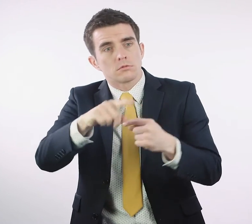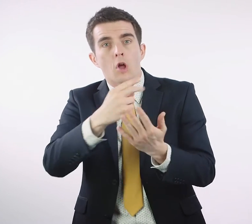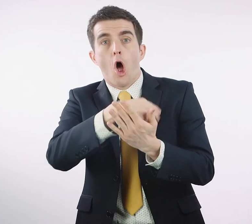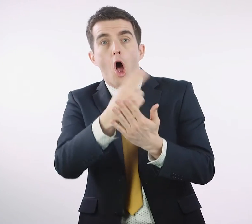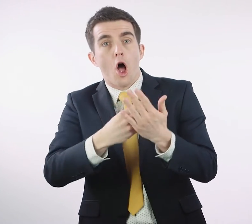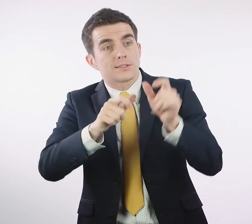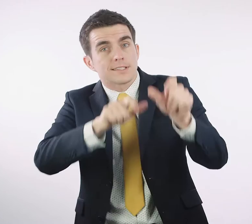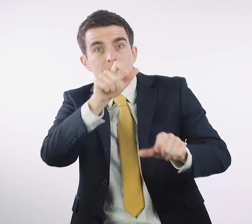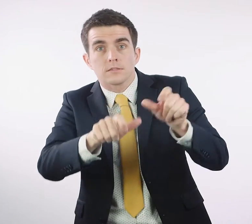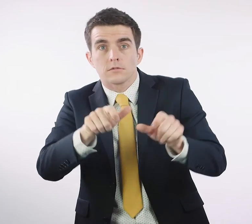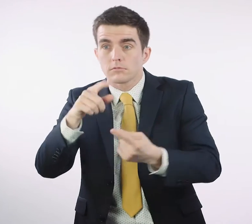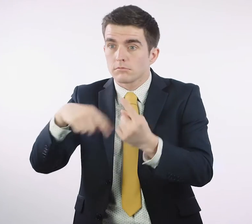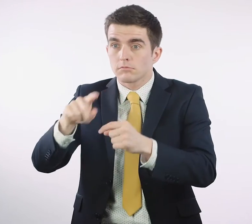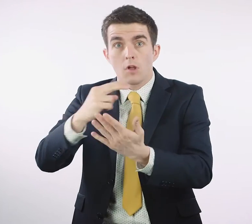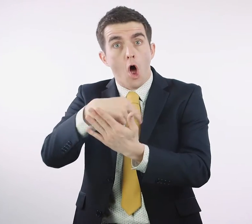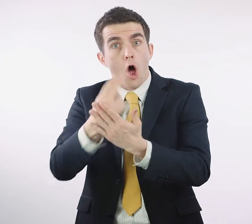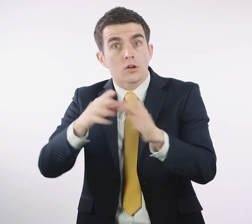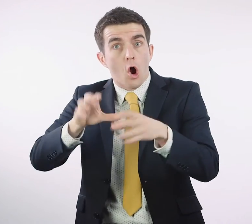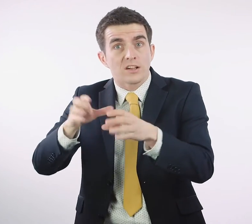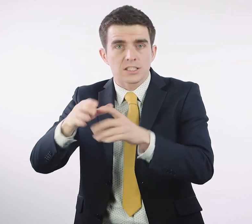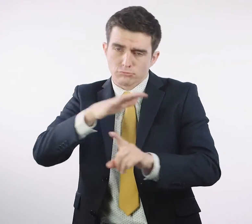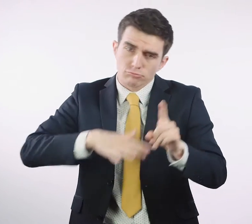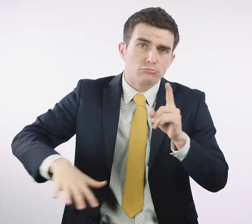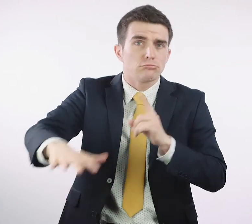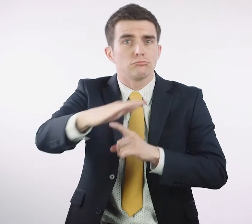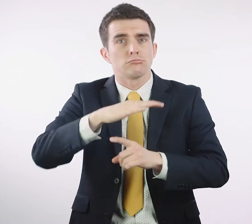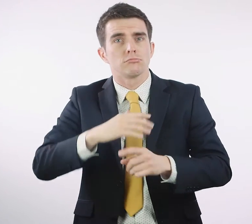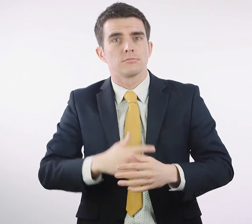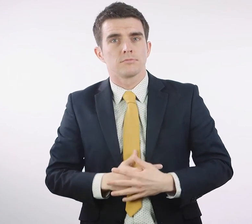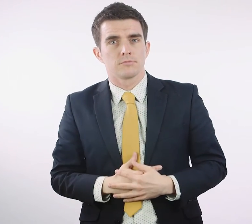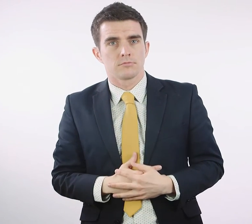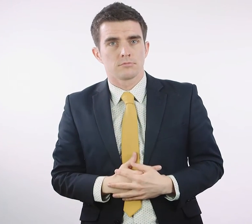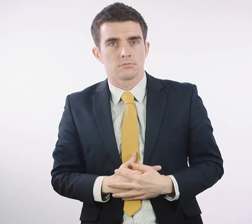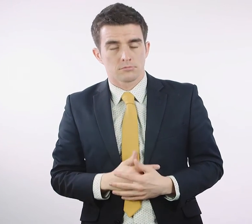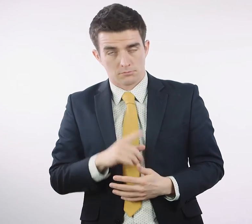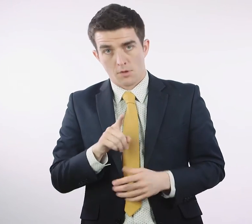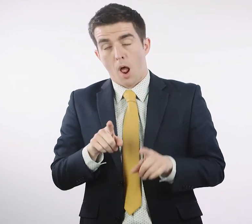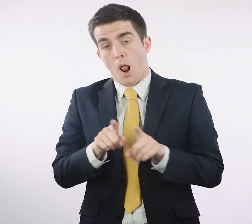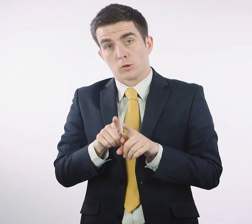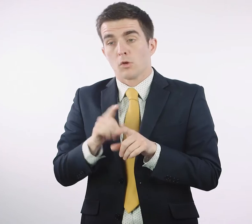In addition to distributing government funding, we are a national lottery distributor.